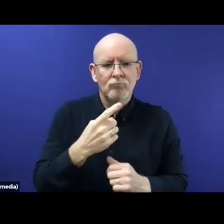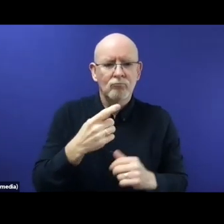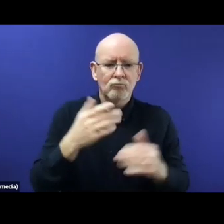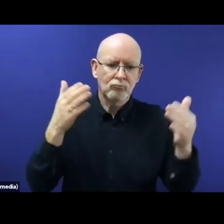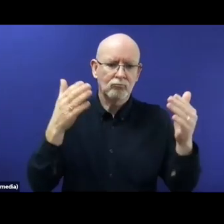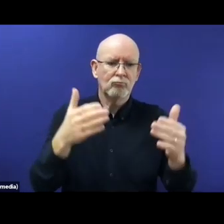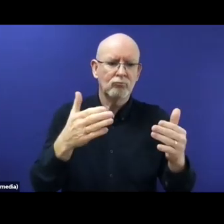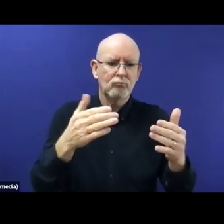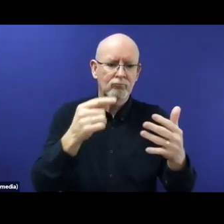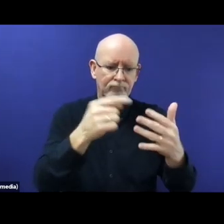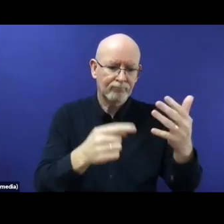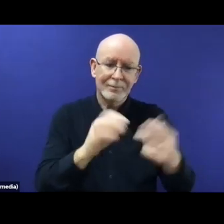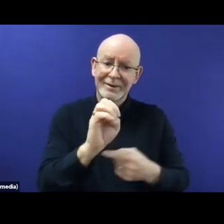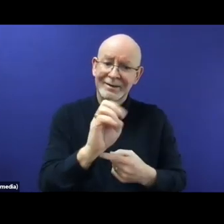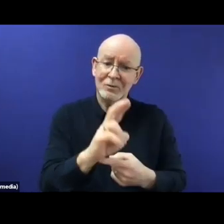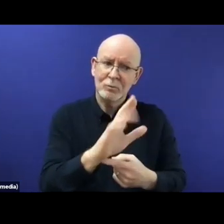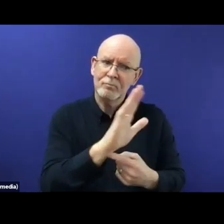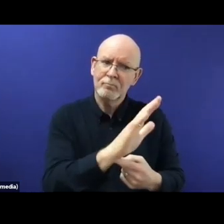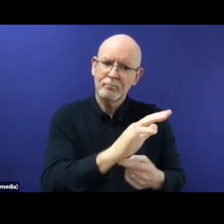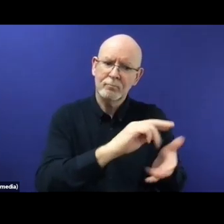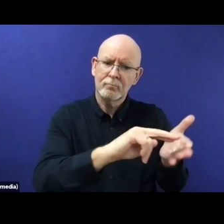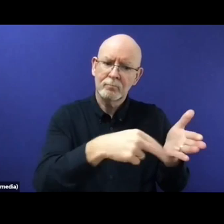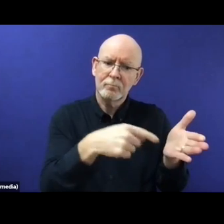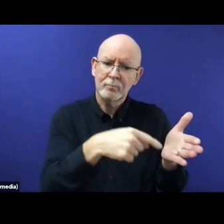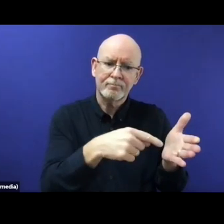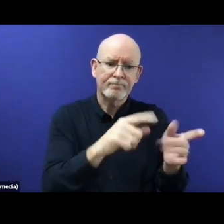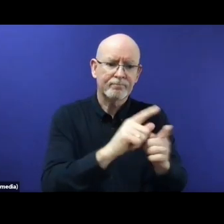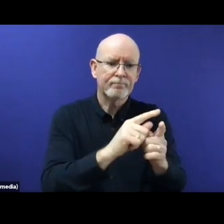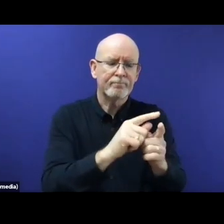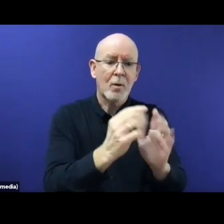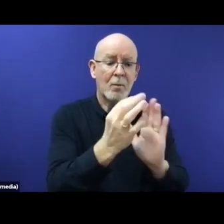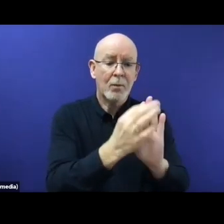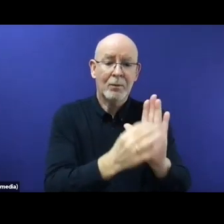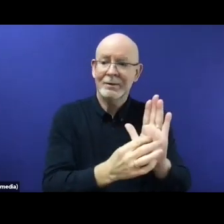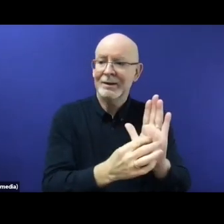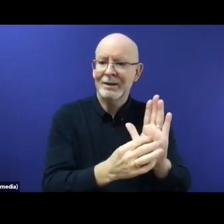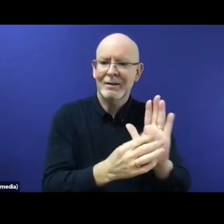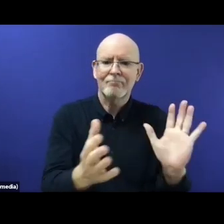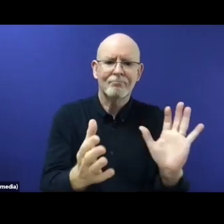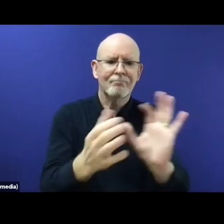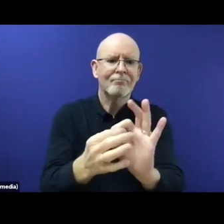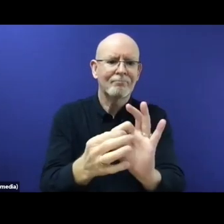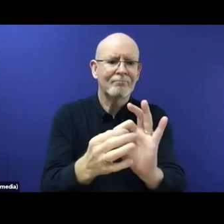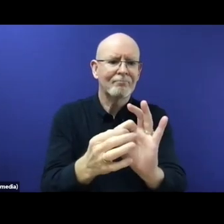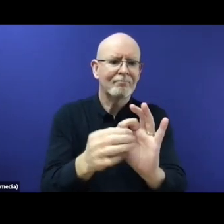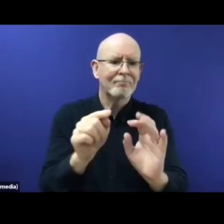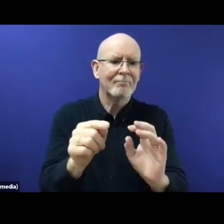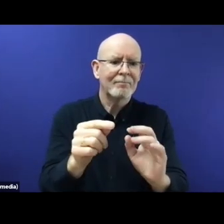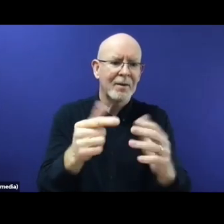Solidarity and responsibility sharing, which is essentially to be seen in the EU Pact as a quid pro quo between